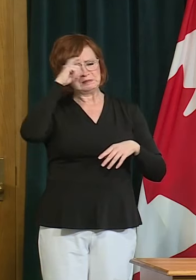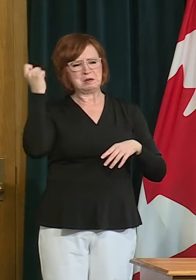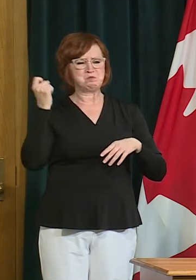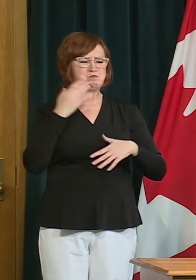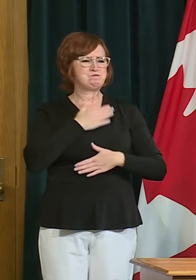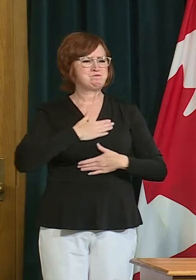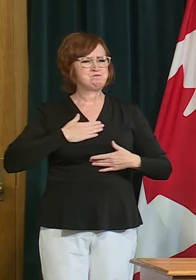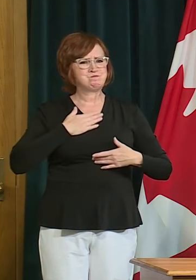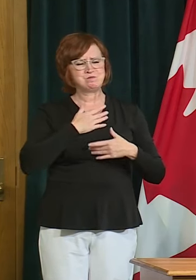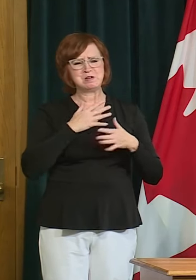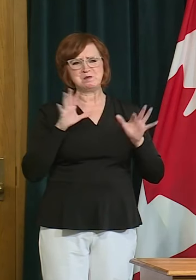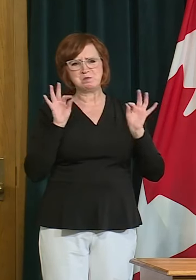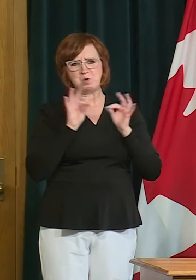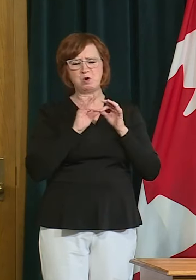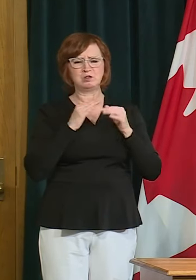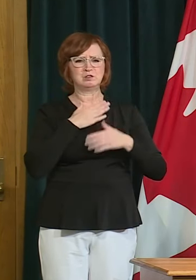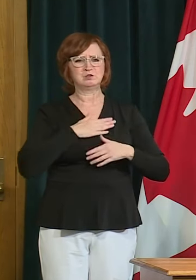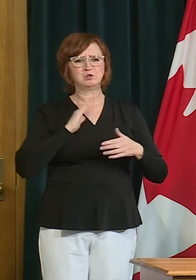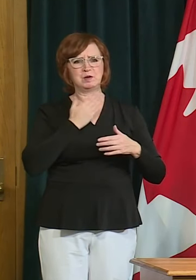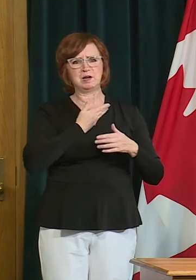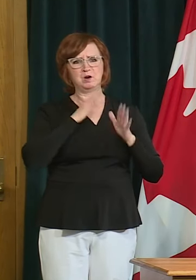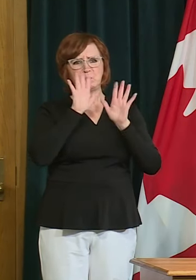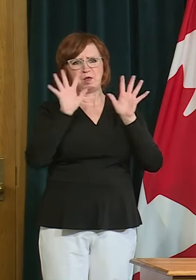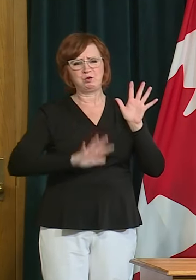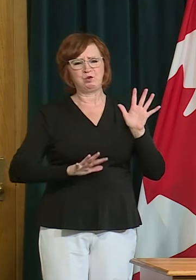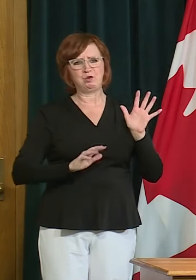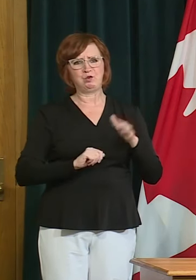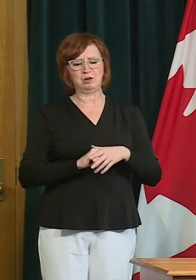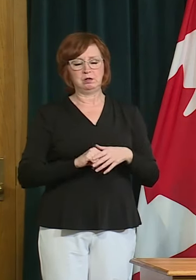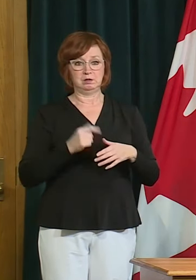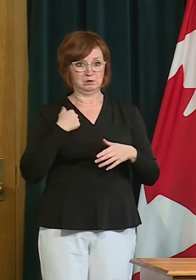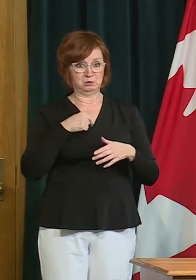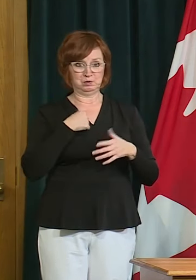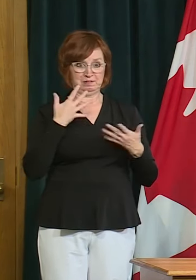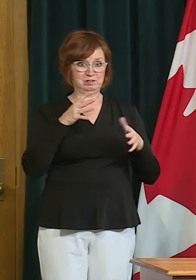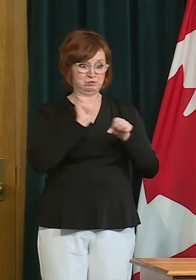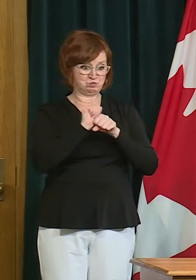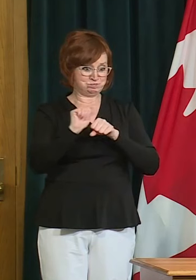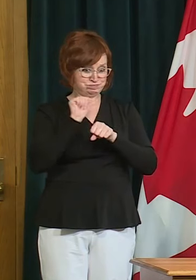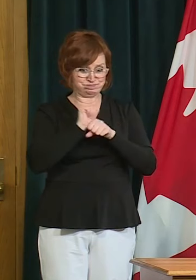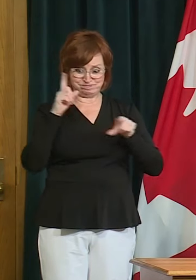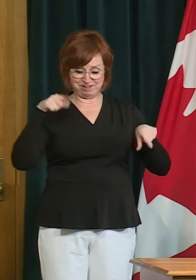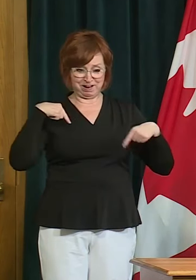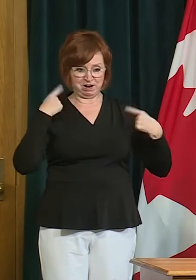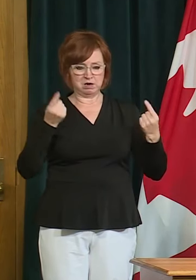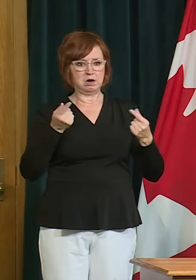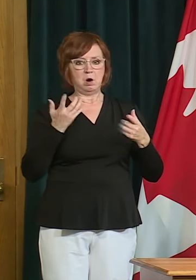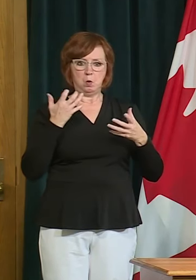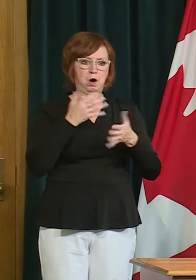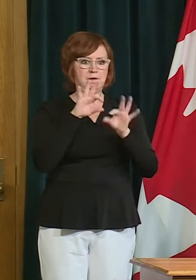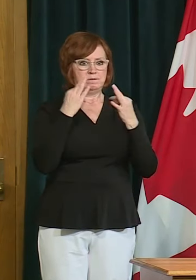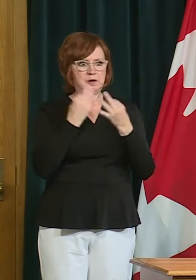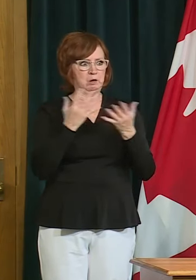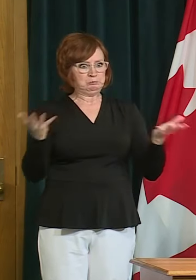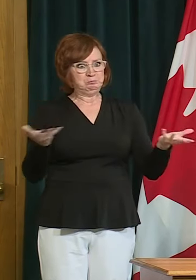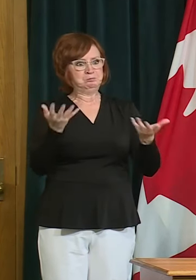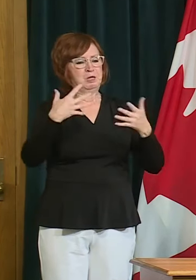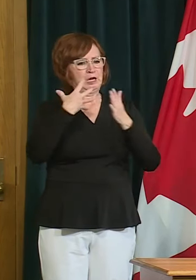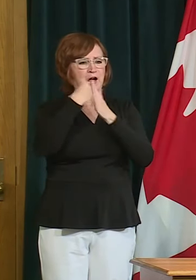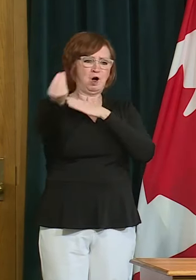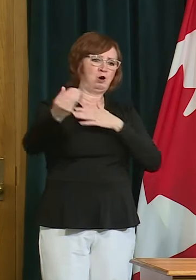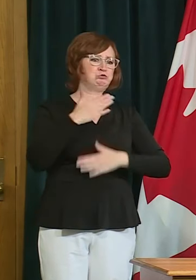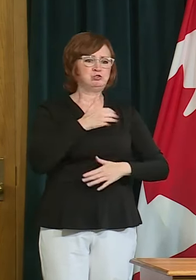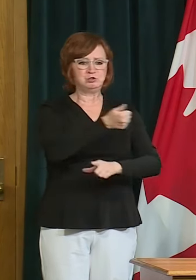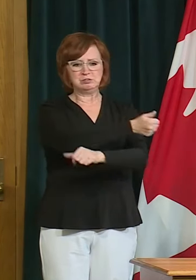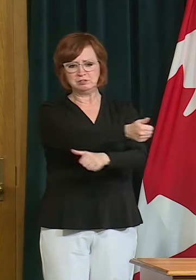feverishly uh to ensure that we can have these parameters in place so that families can enjoy this summer so parents can get back to being parents so kids can be get